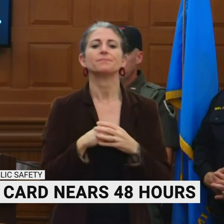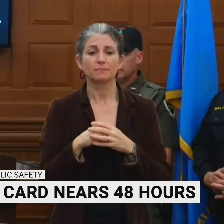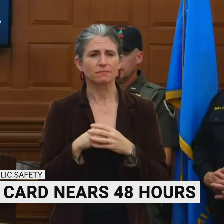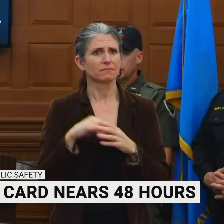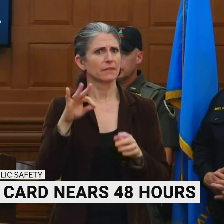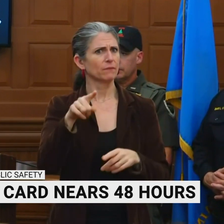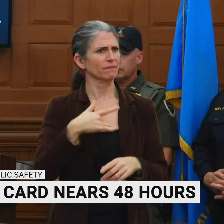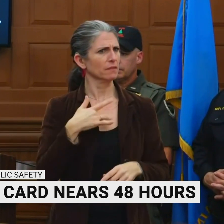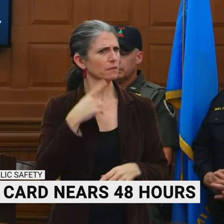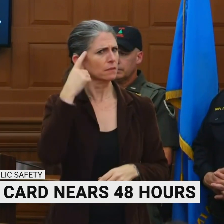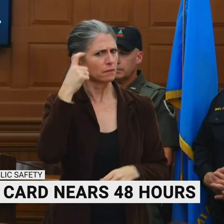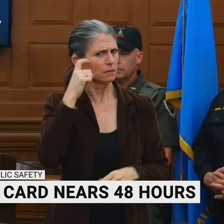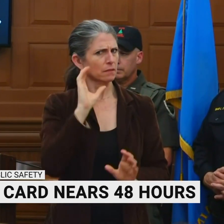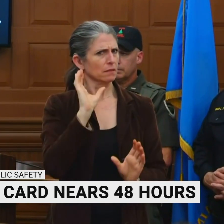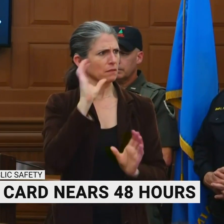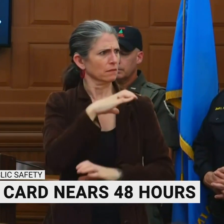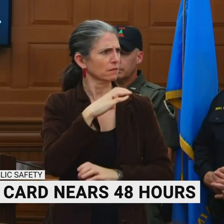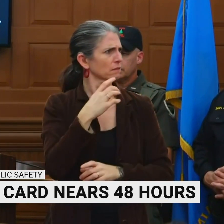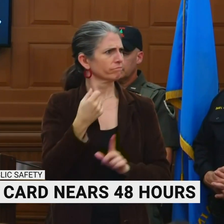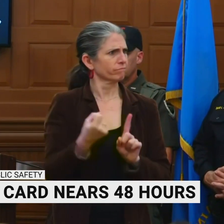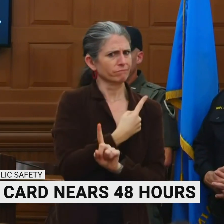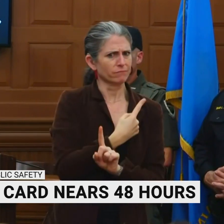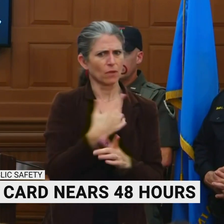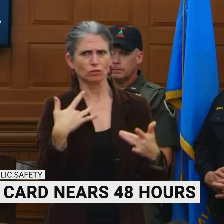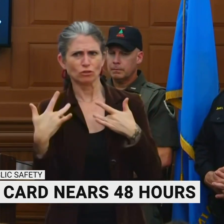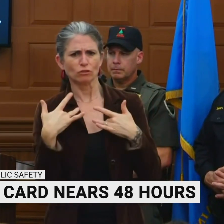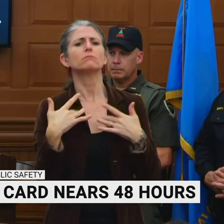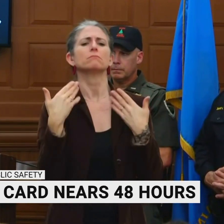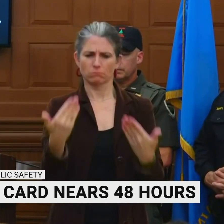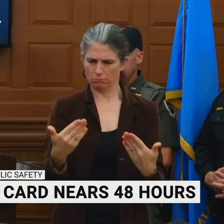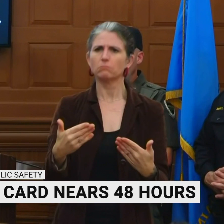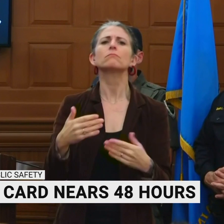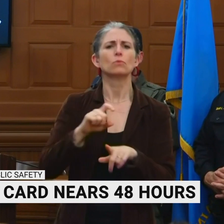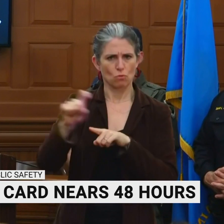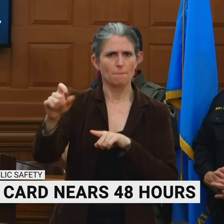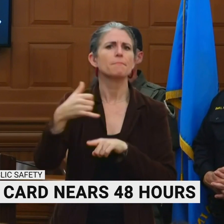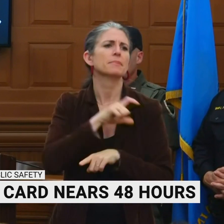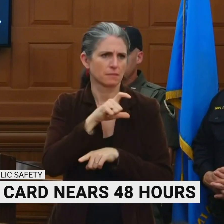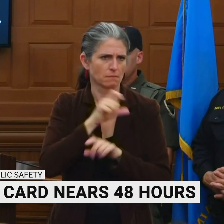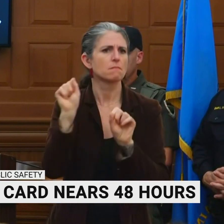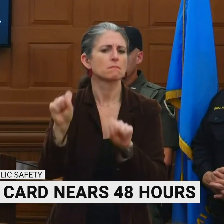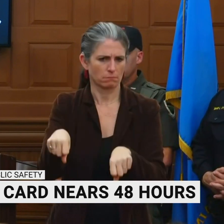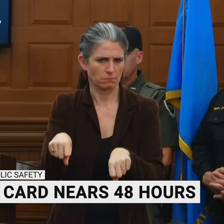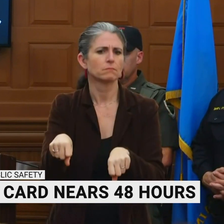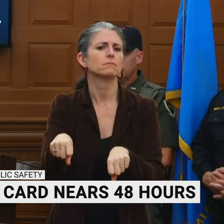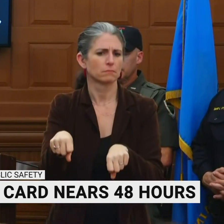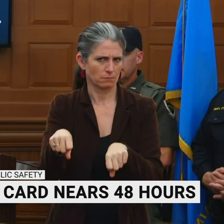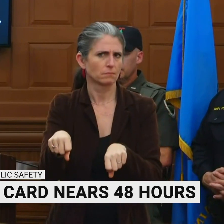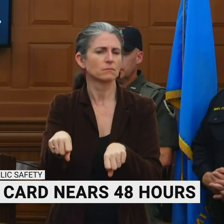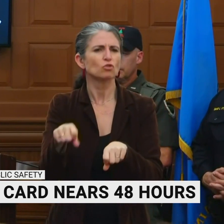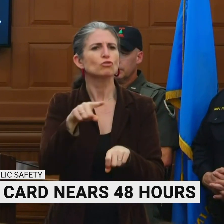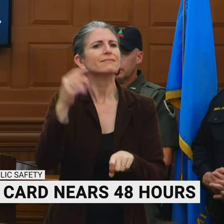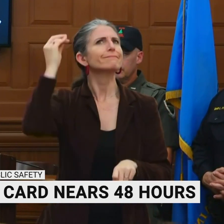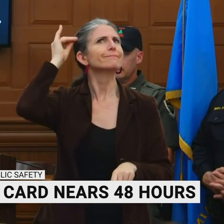call their local agencies. But I would ask them to think about that, where they're located, when do they hear that, if they're